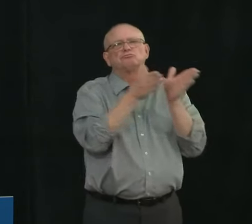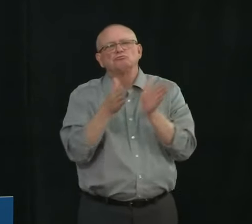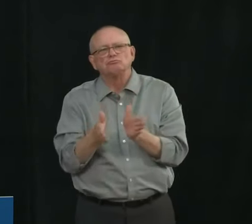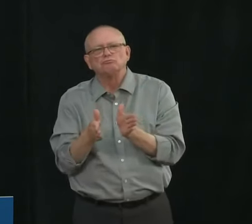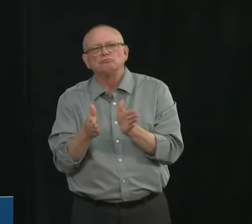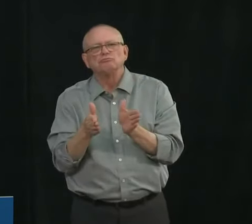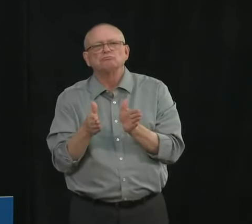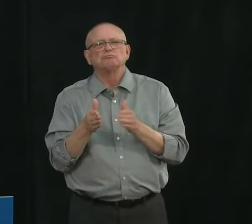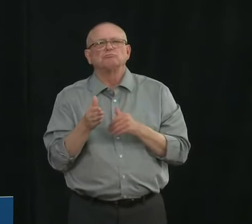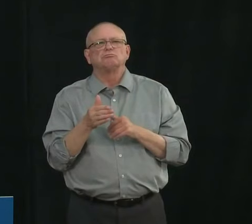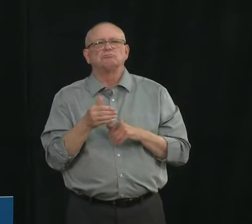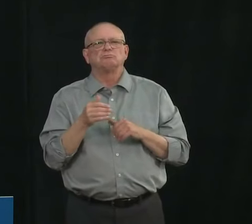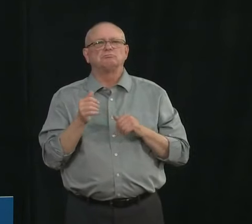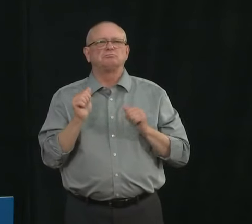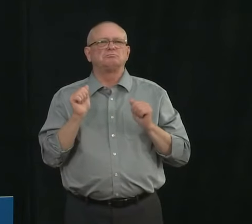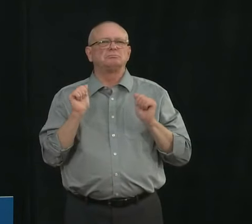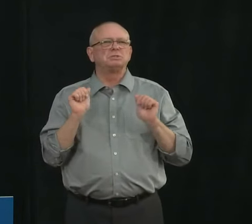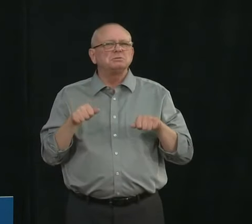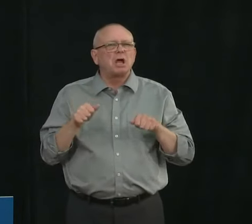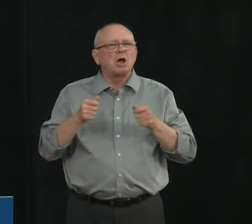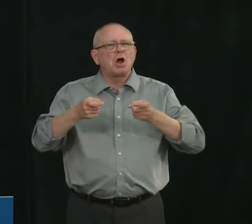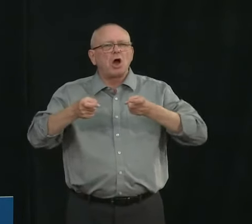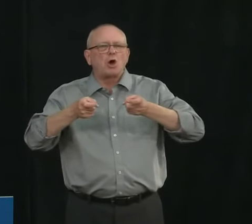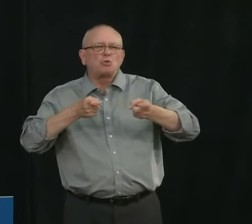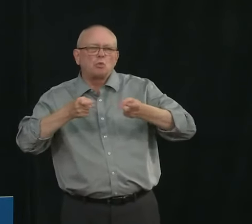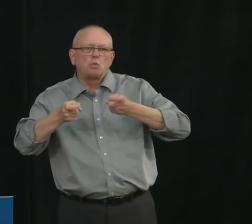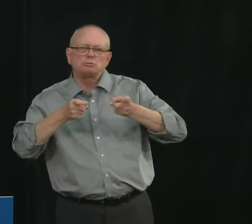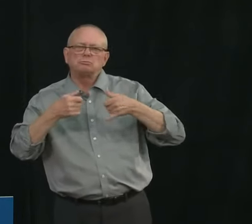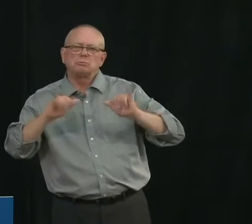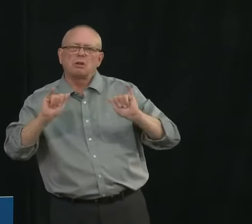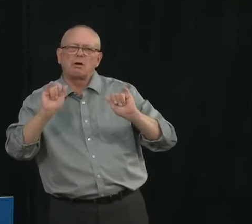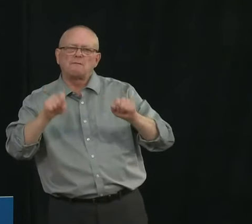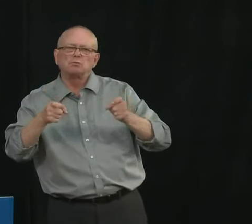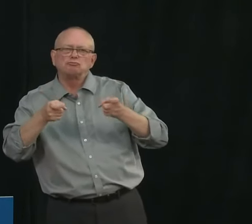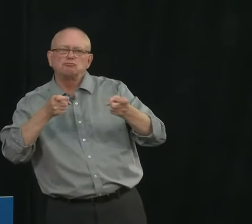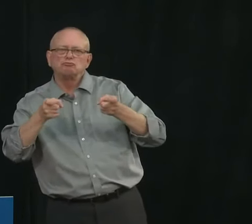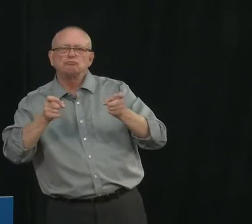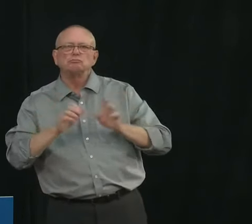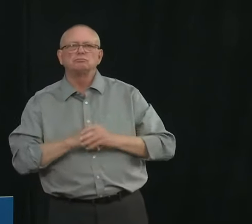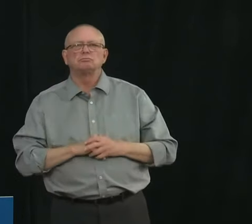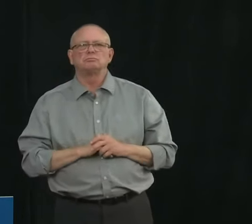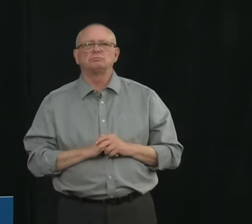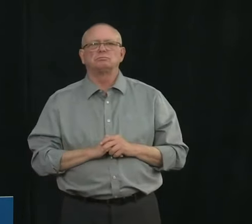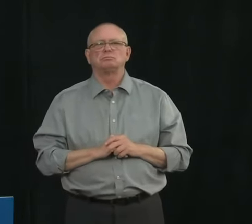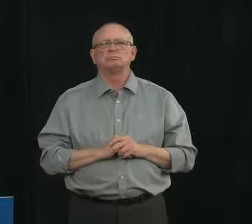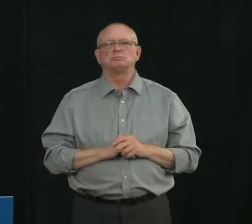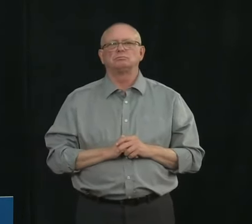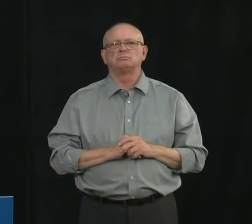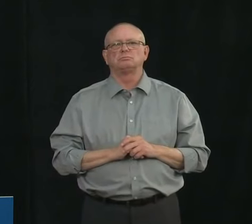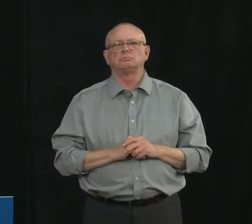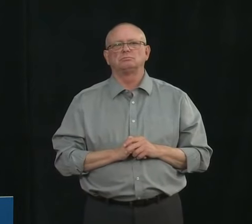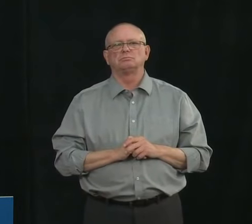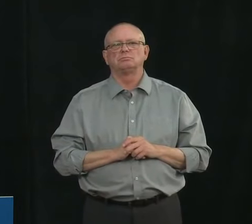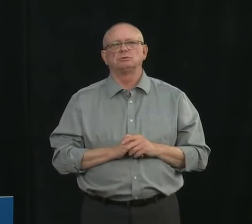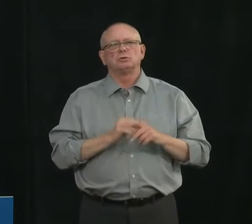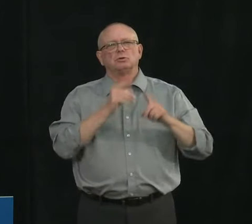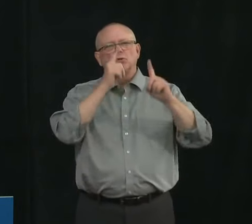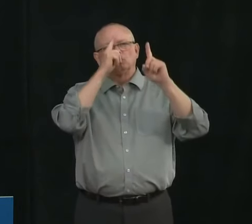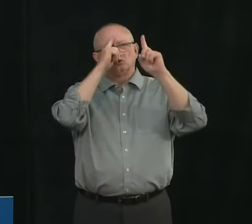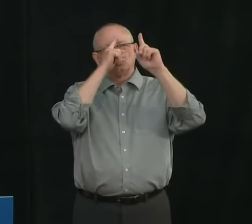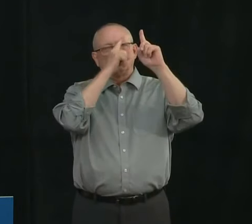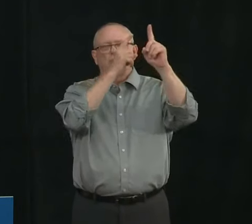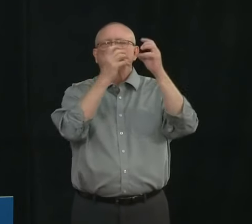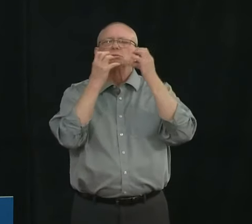we will still be able to and we absolutely still will be able to respond to COVID-19 and protect Albertans. So